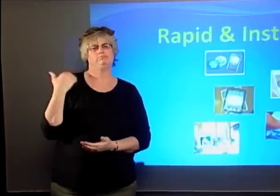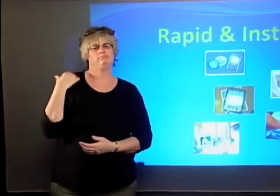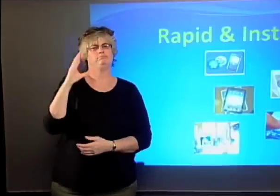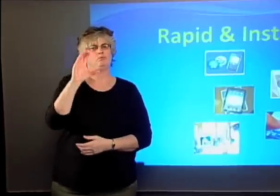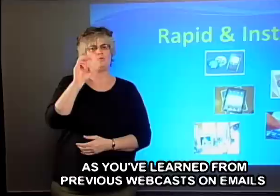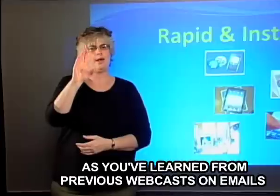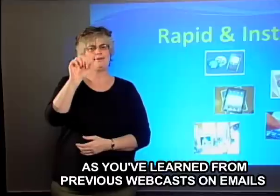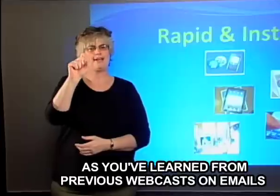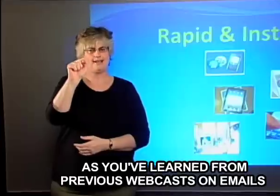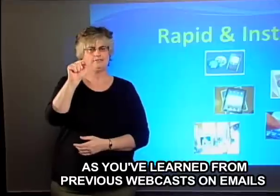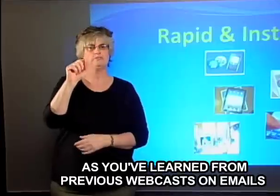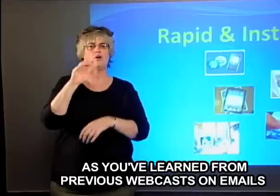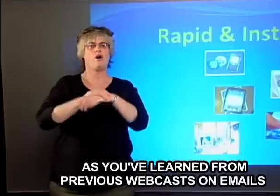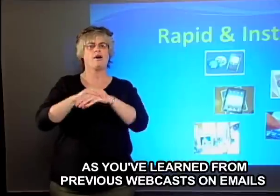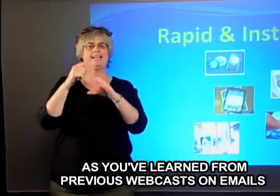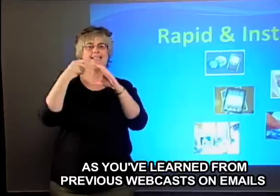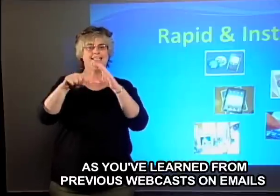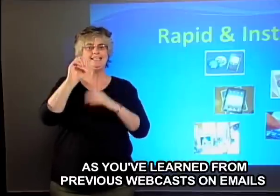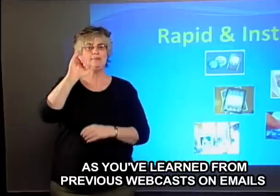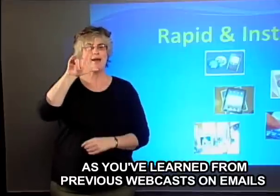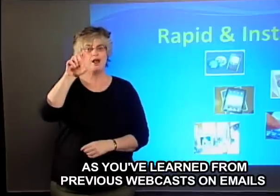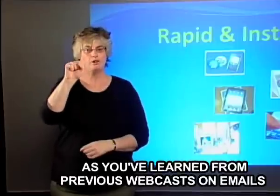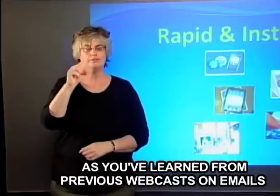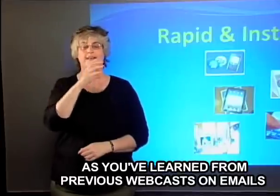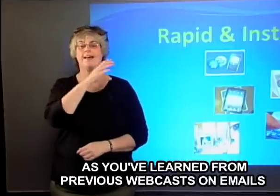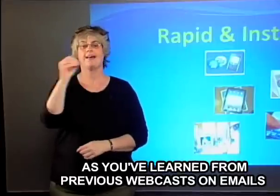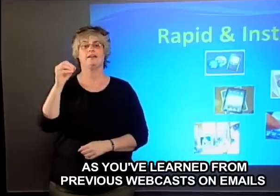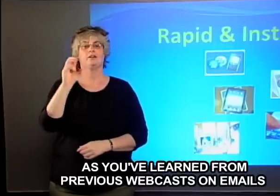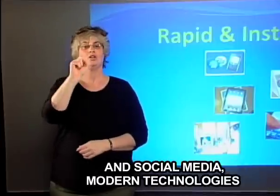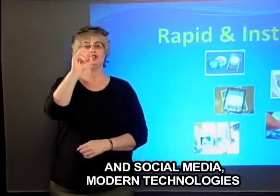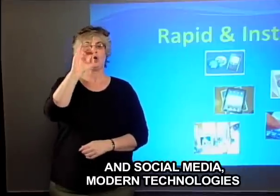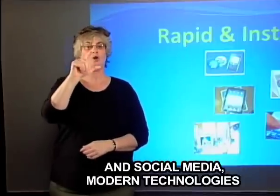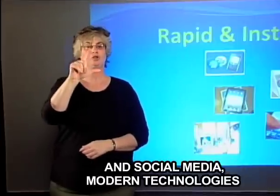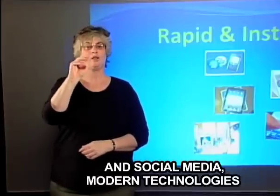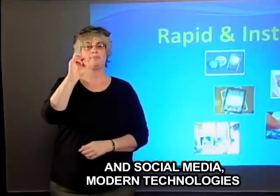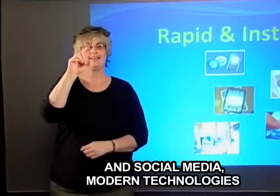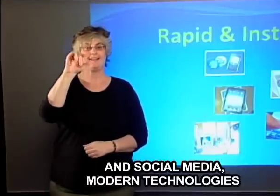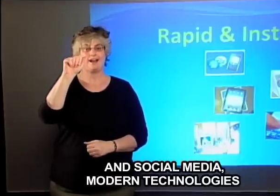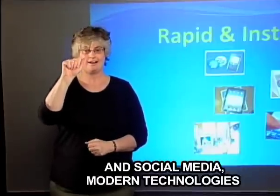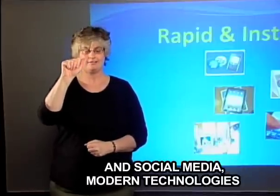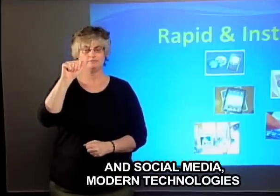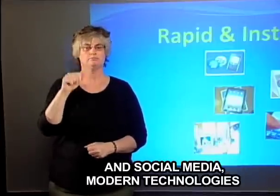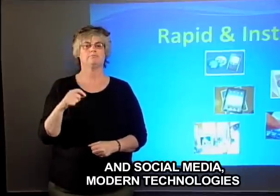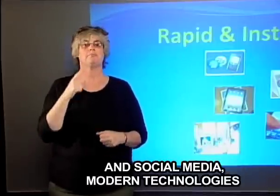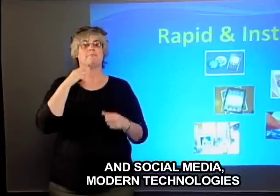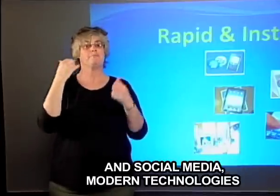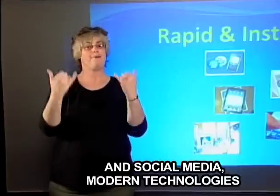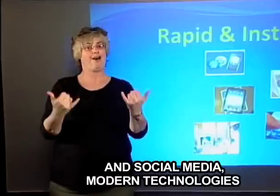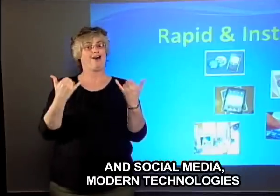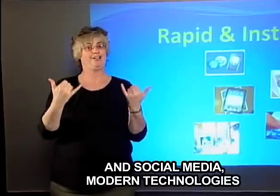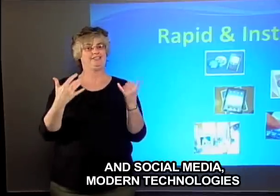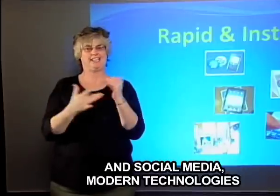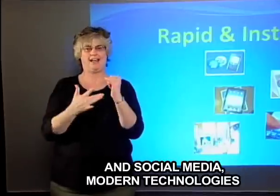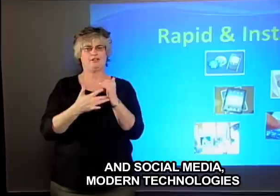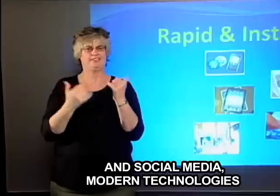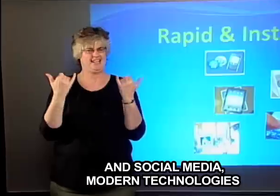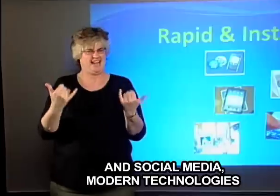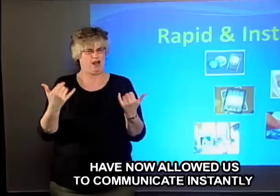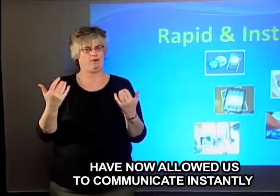As you've learned from previous webcasts on emails and social media, modern technologies have